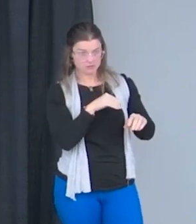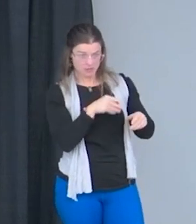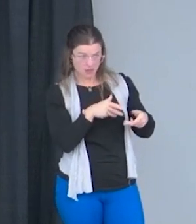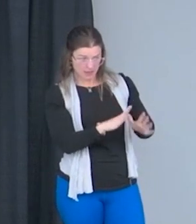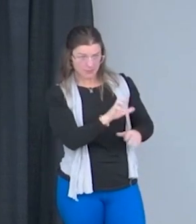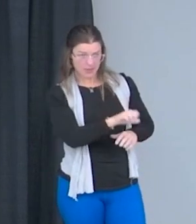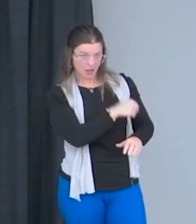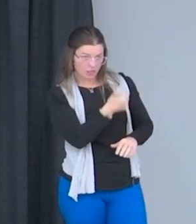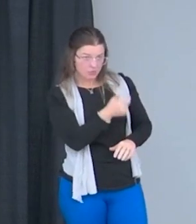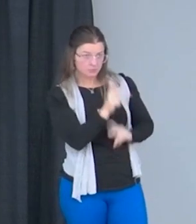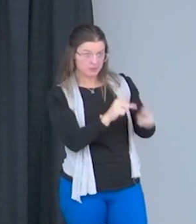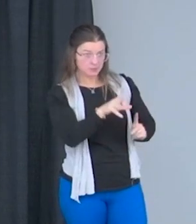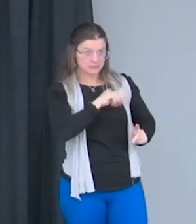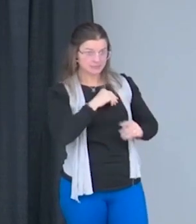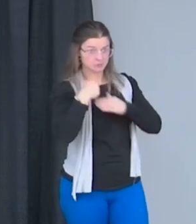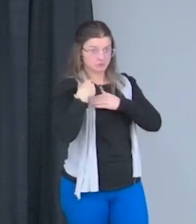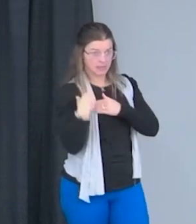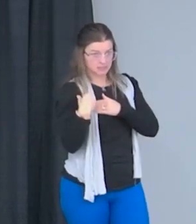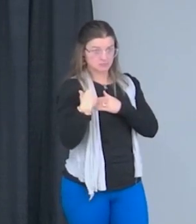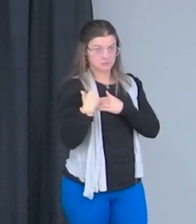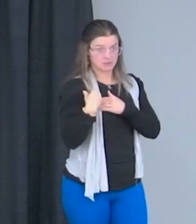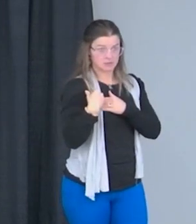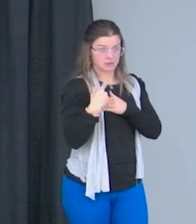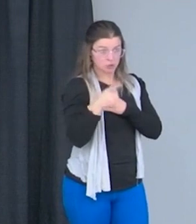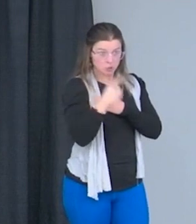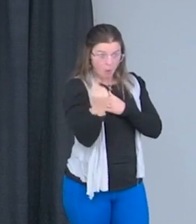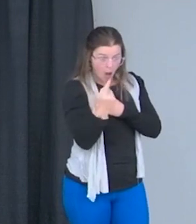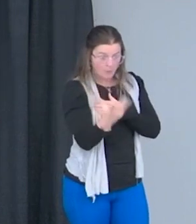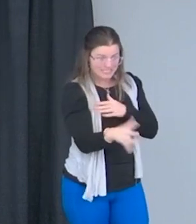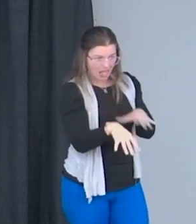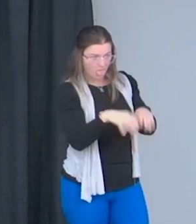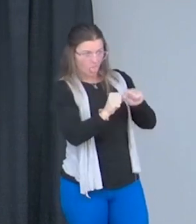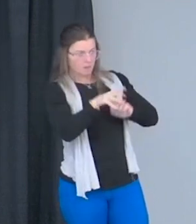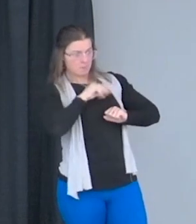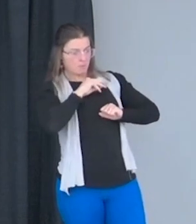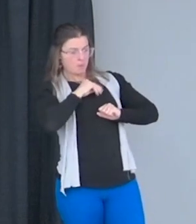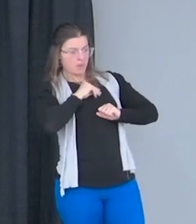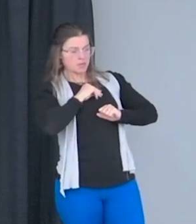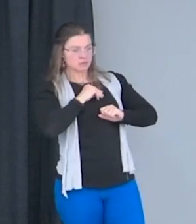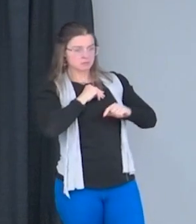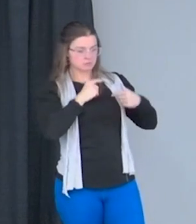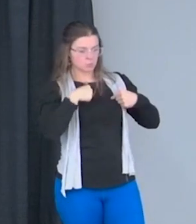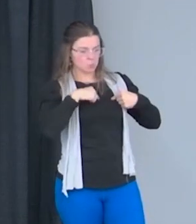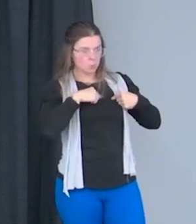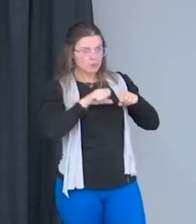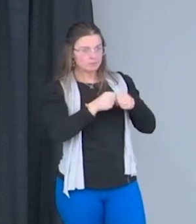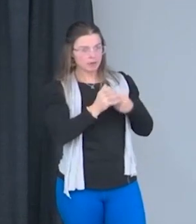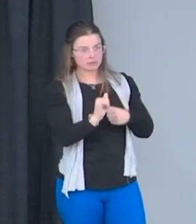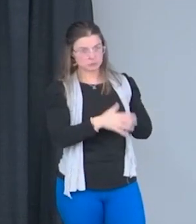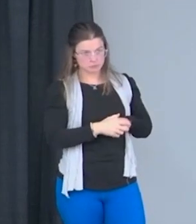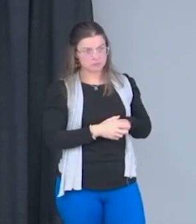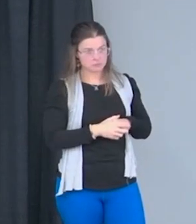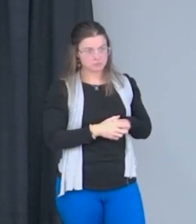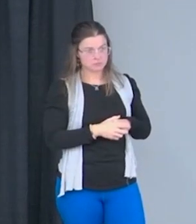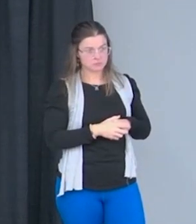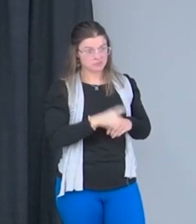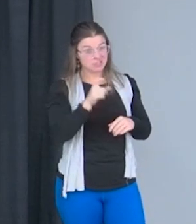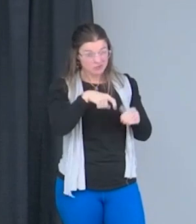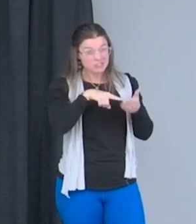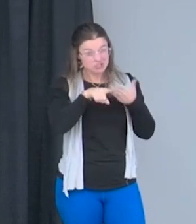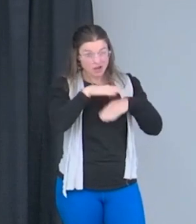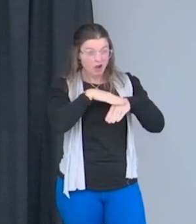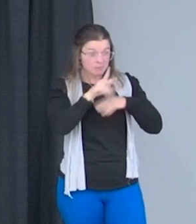and you becoming that wall or that vessel for them, then eventually we break, too. And that's when we have to check on our strong friends, right?